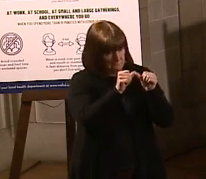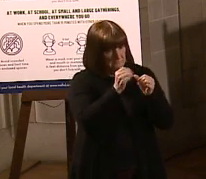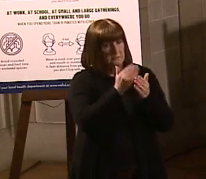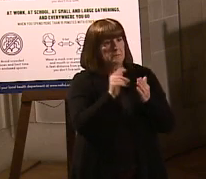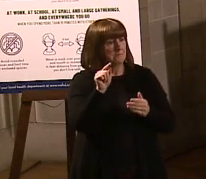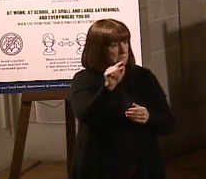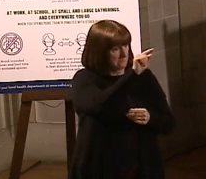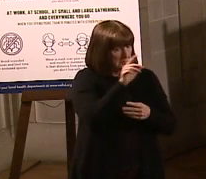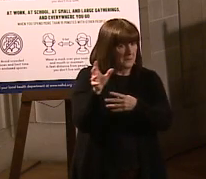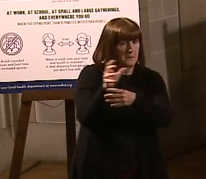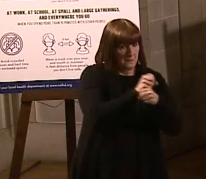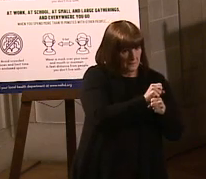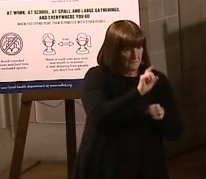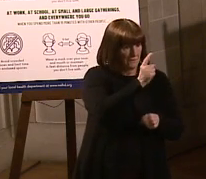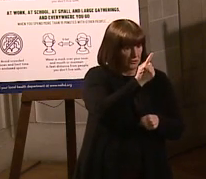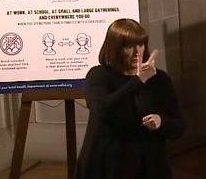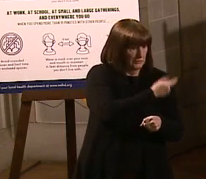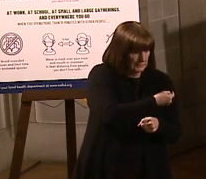doses